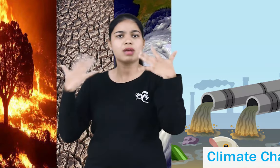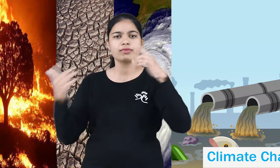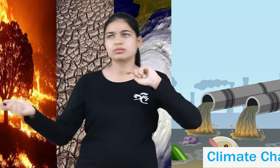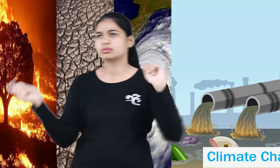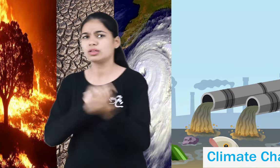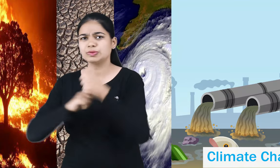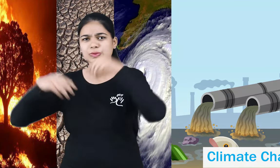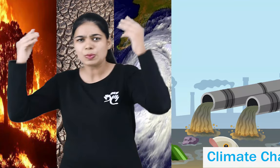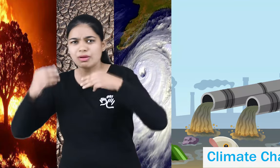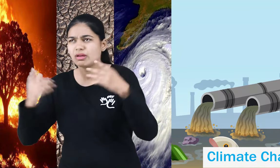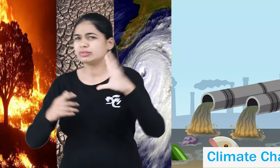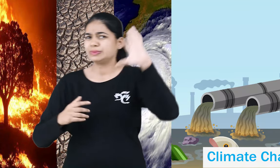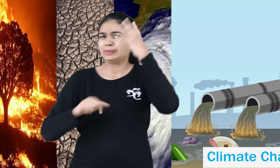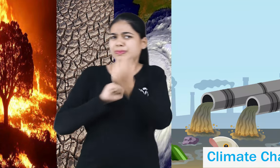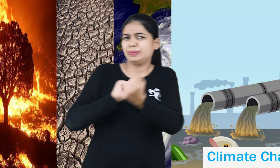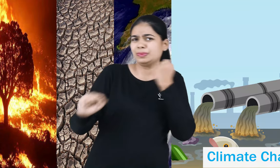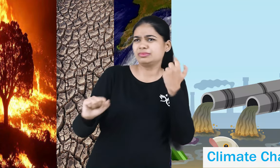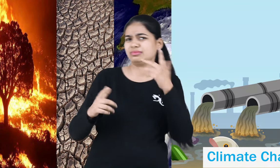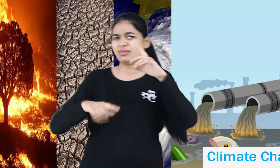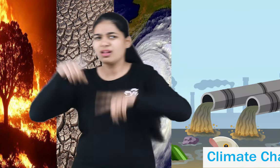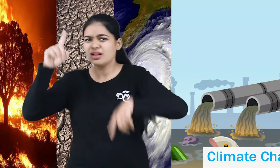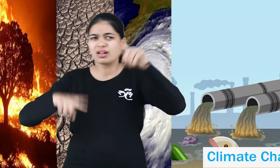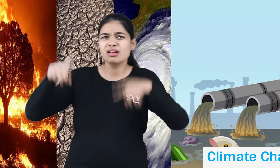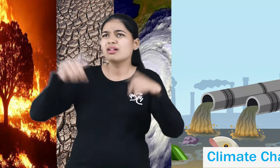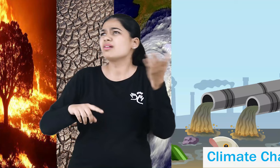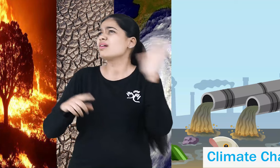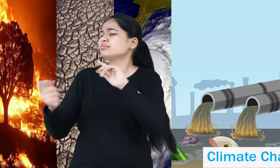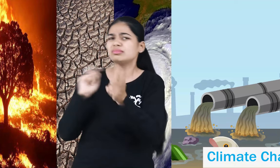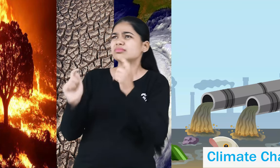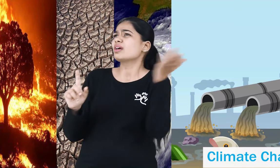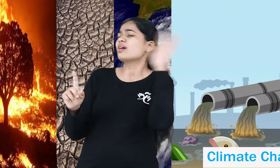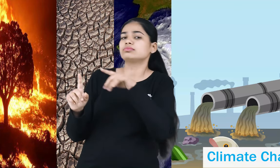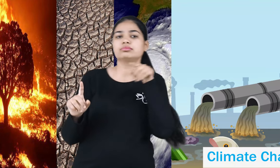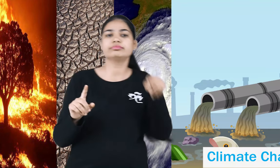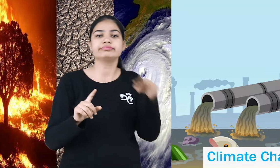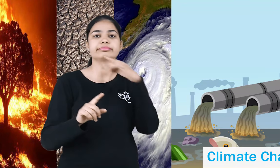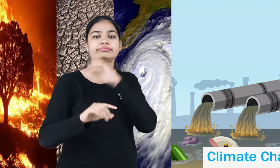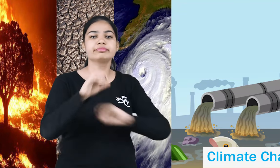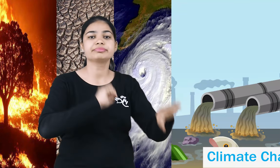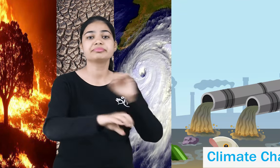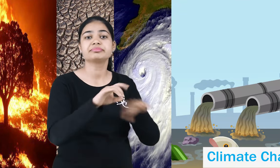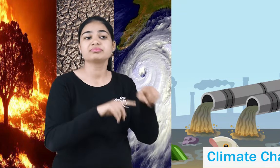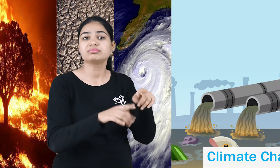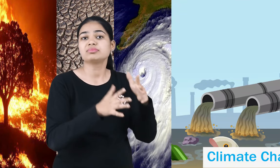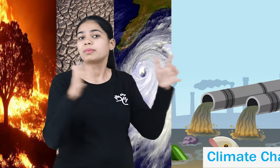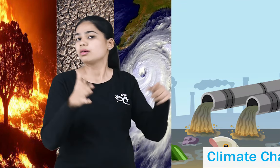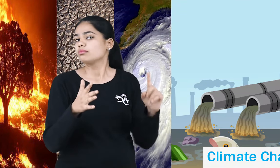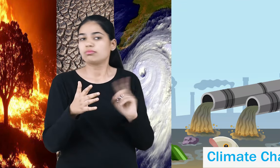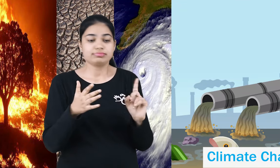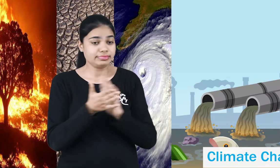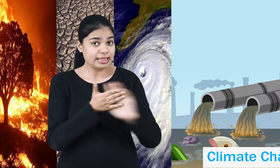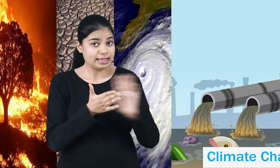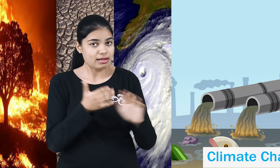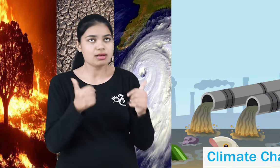is affecting climate change. We can change this. If we keep our rivers clean, we can achieve a safer climate.